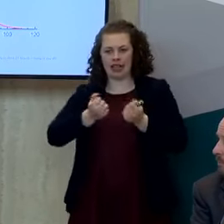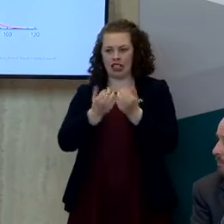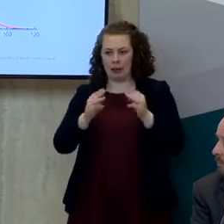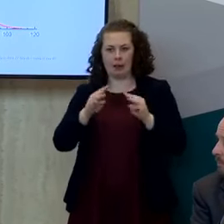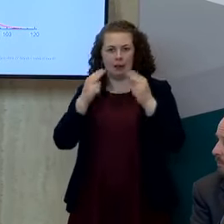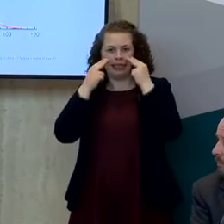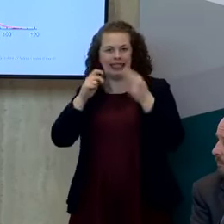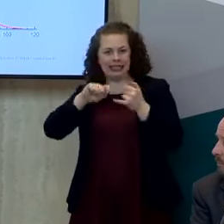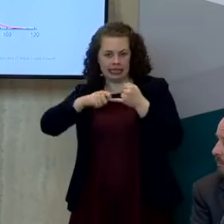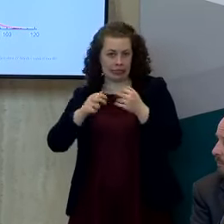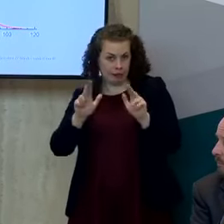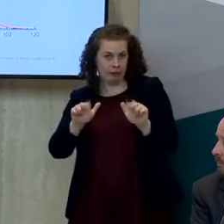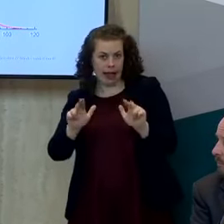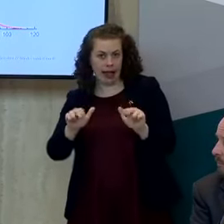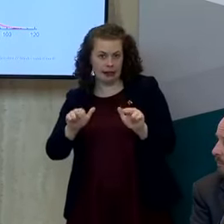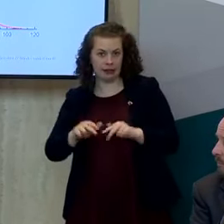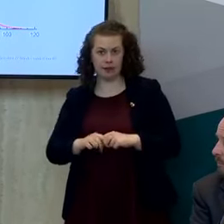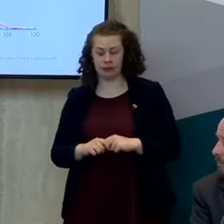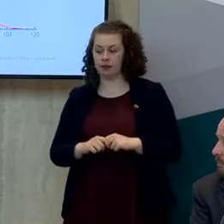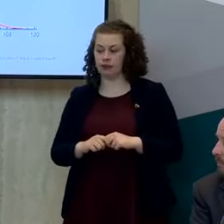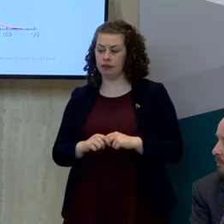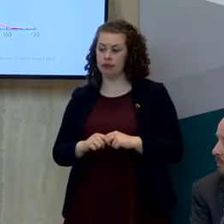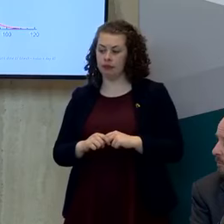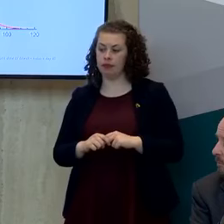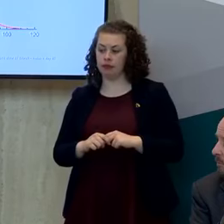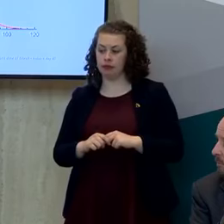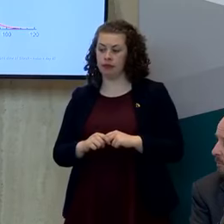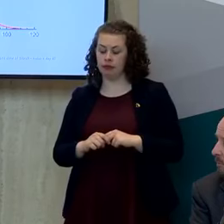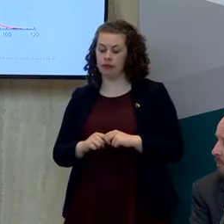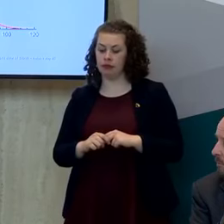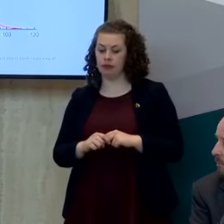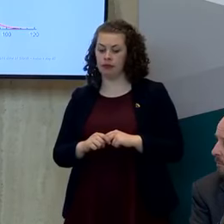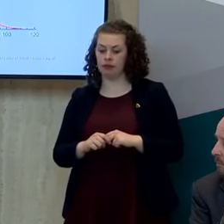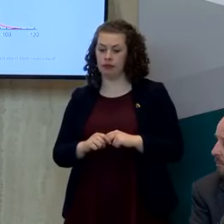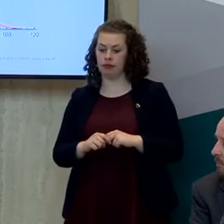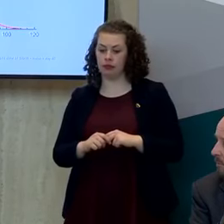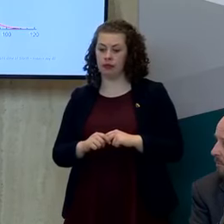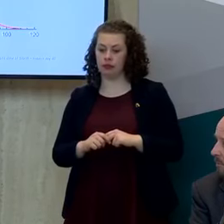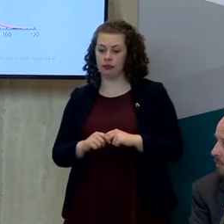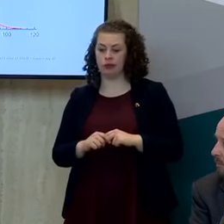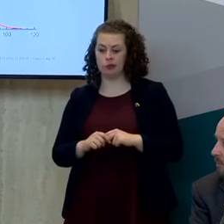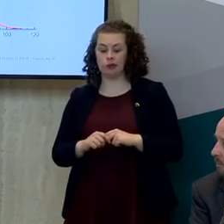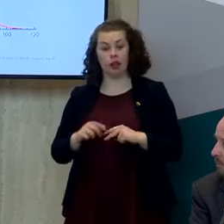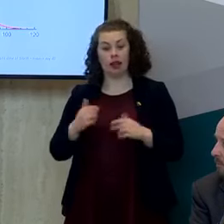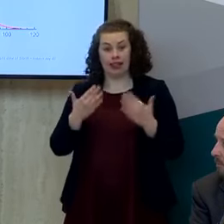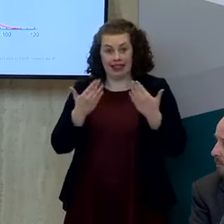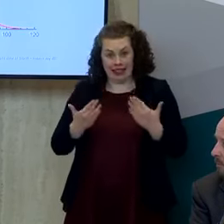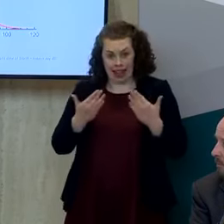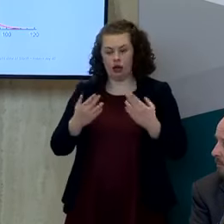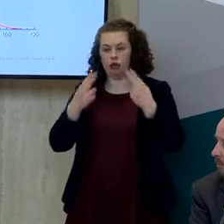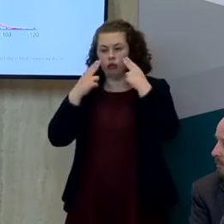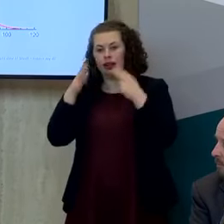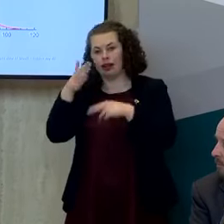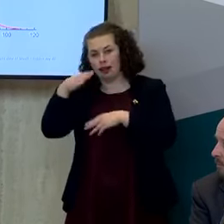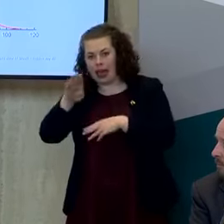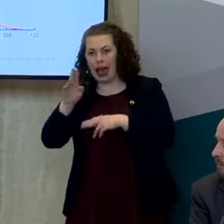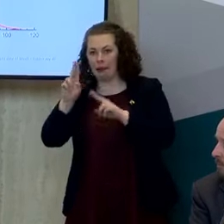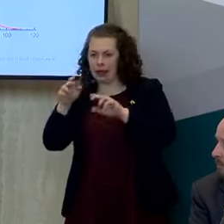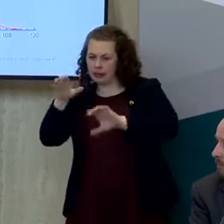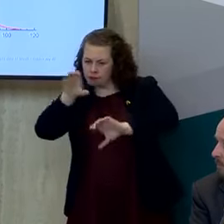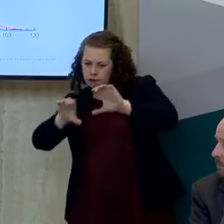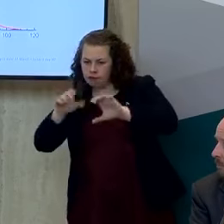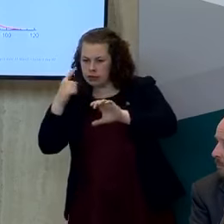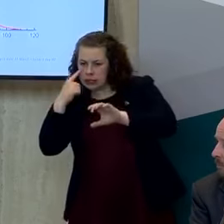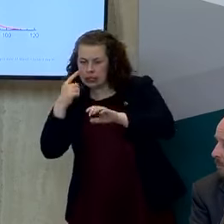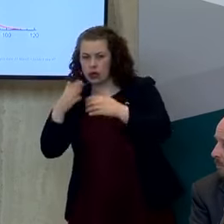okay the block of anything we had was our ability to process those tests at lab level with reagent so it's a reagent